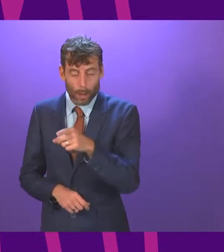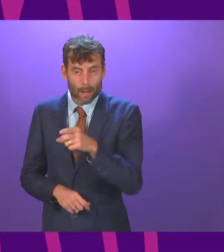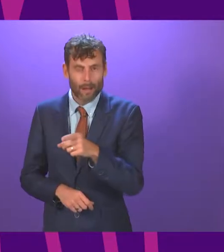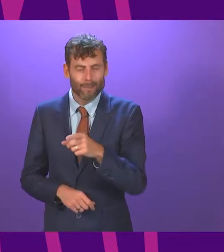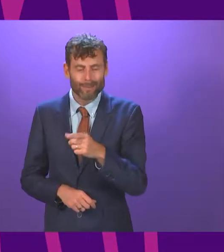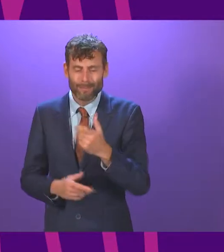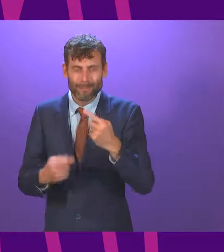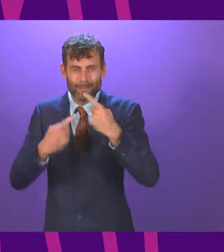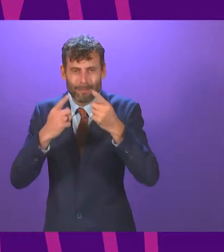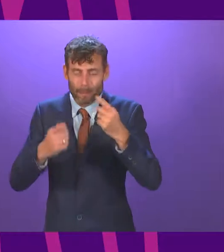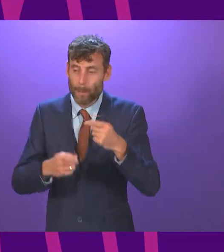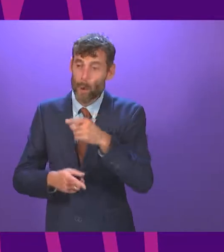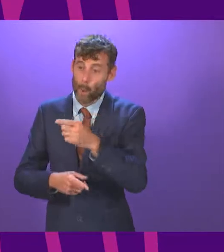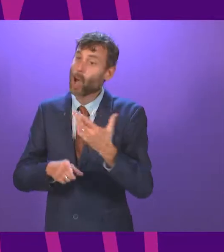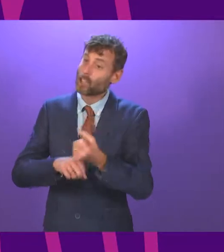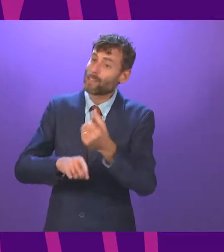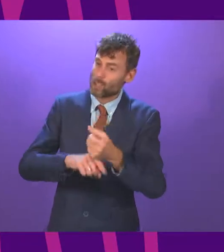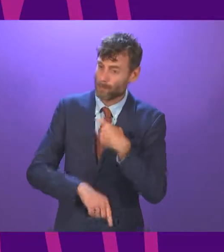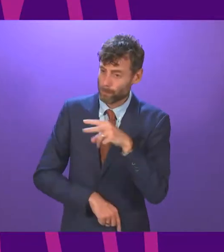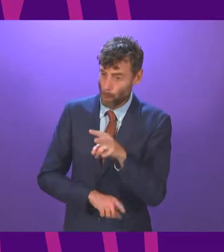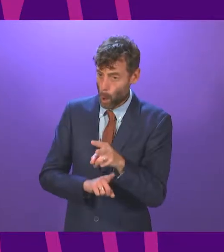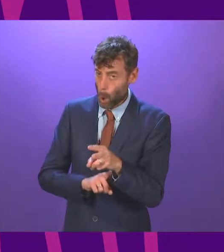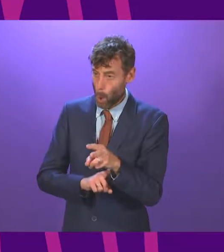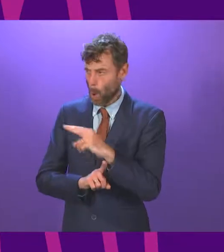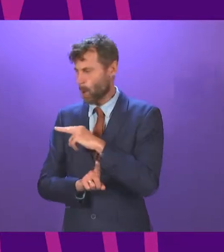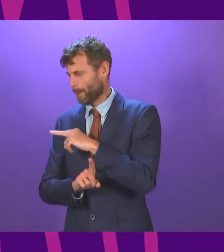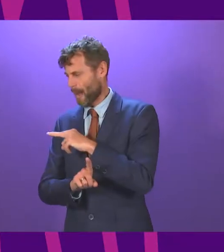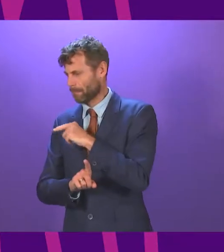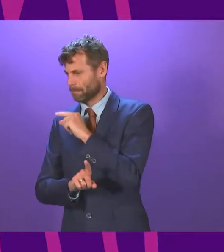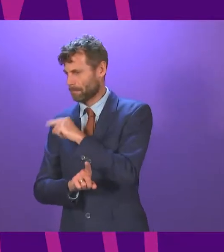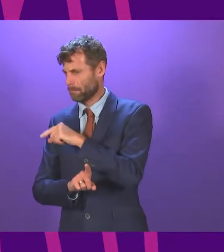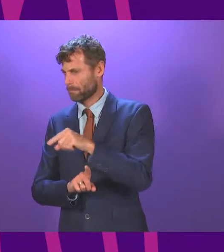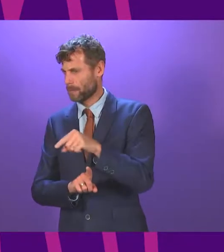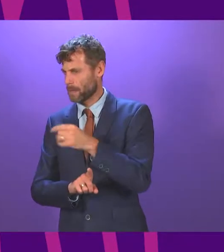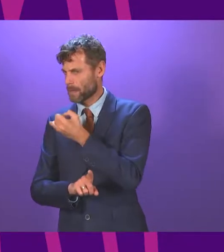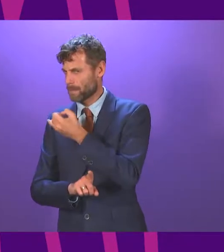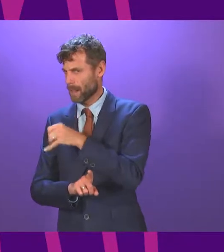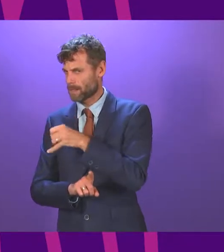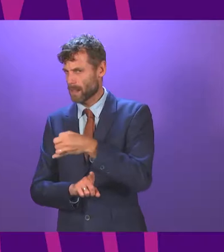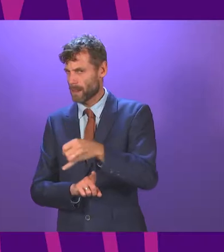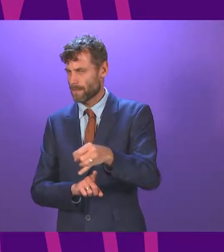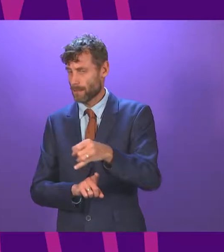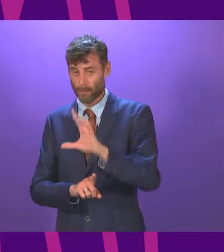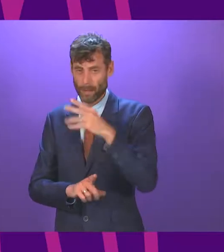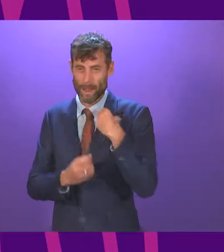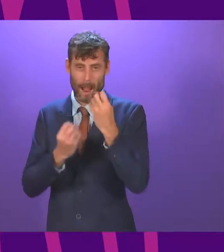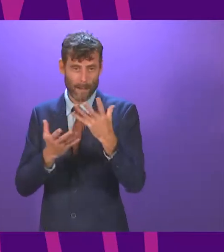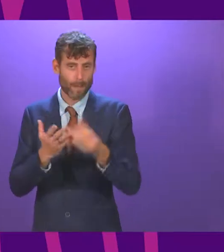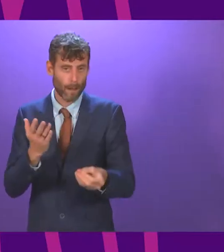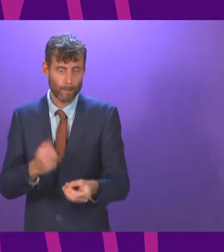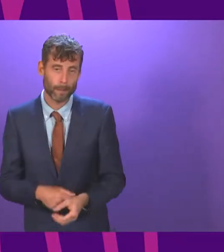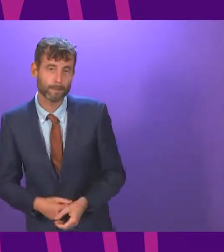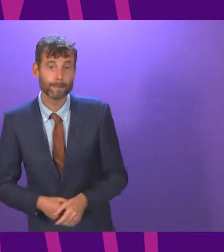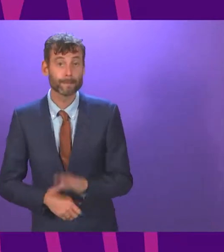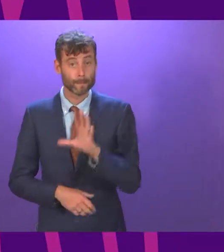again and I will come on to explain just some of the reasons. But for a moment I want to discuss